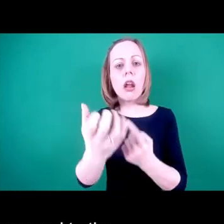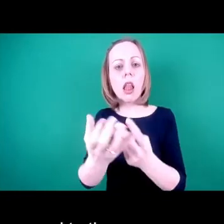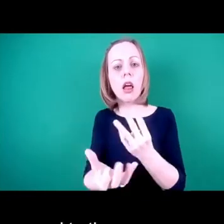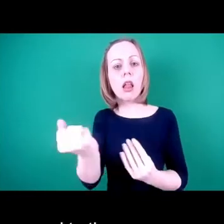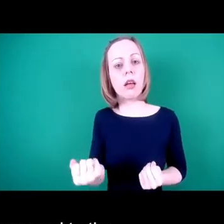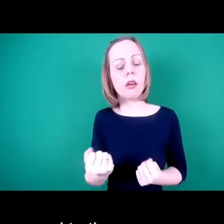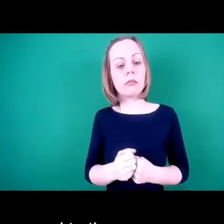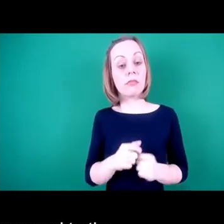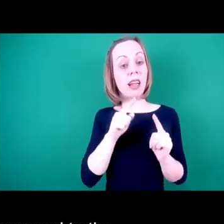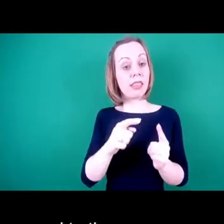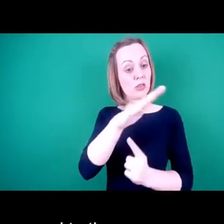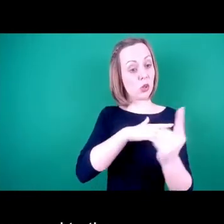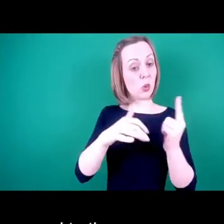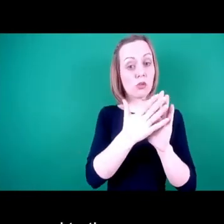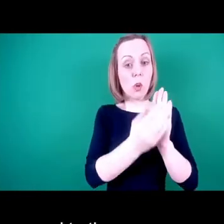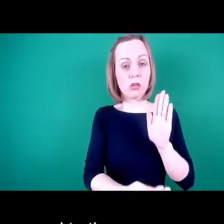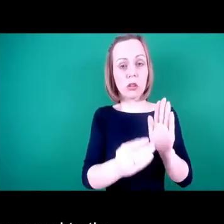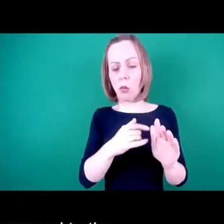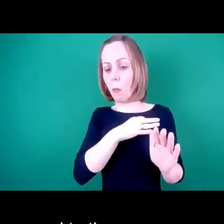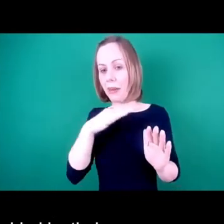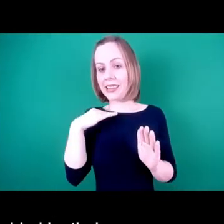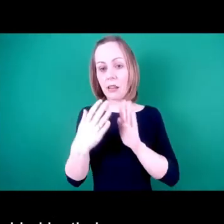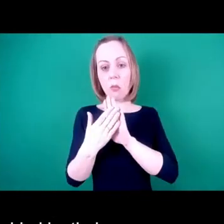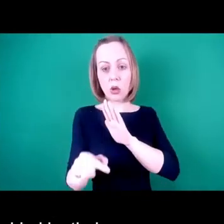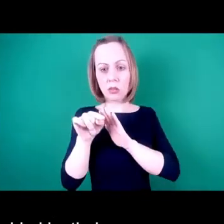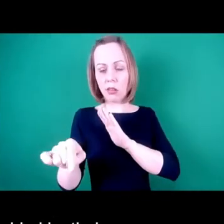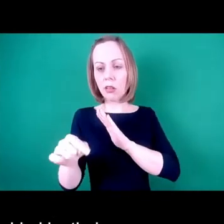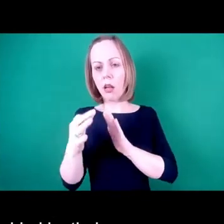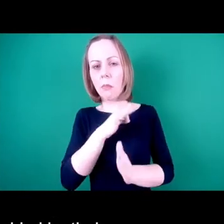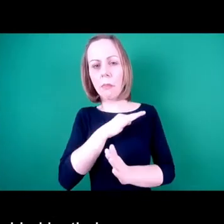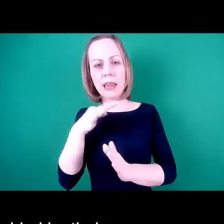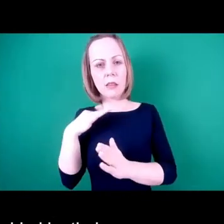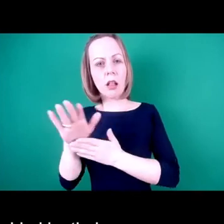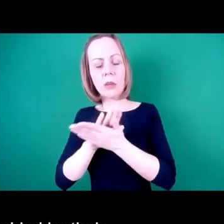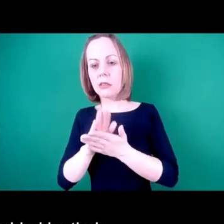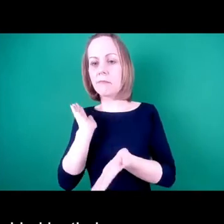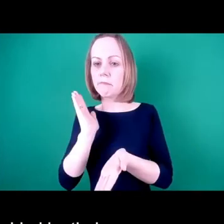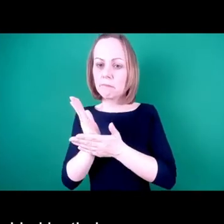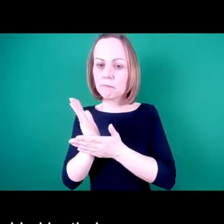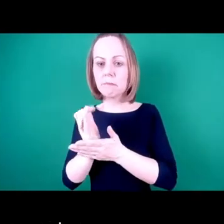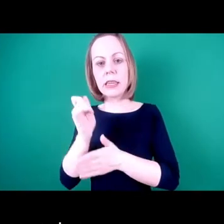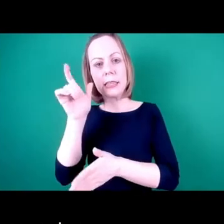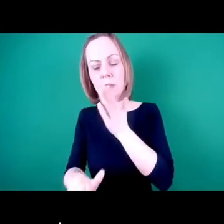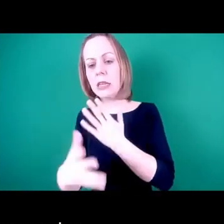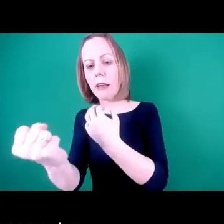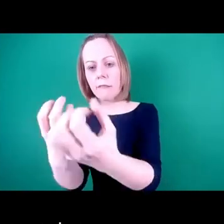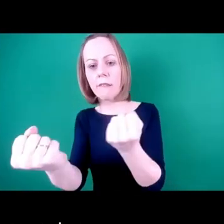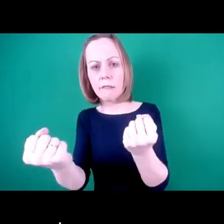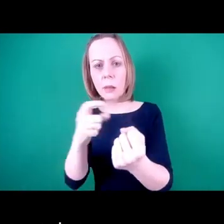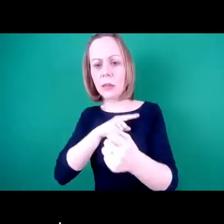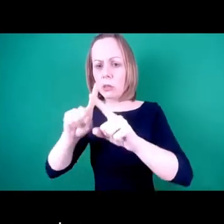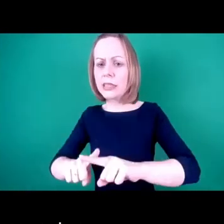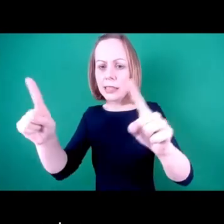This model, as opposed to the medical model, which says that people are disabled by their impairments or differences, helps us to recognise